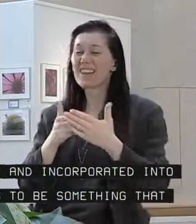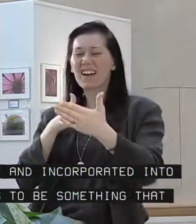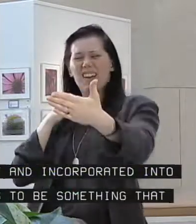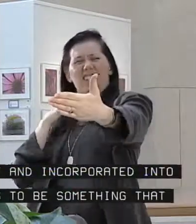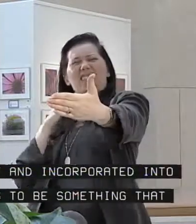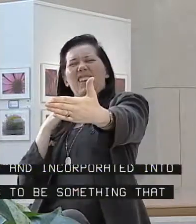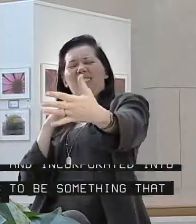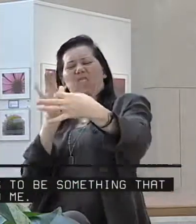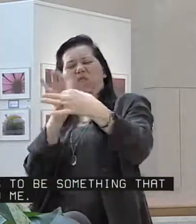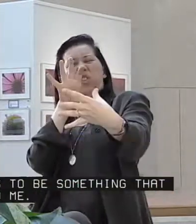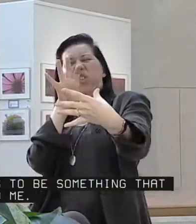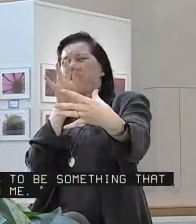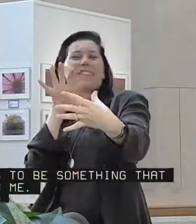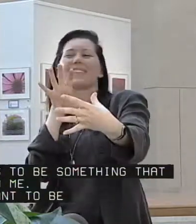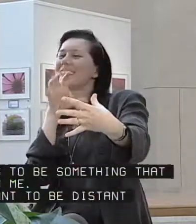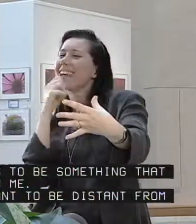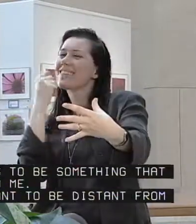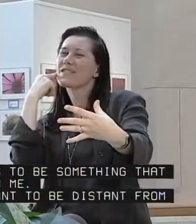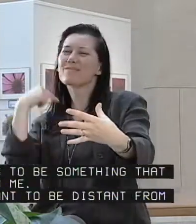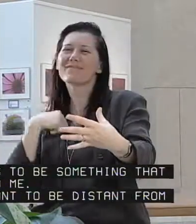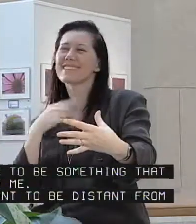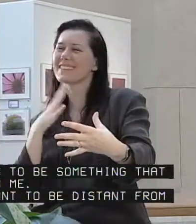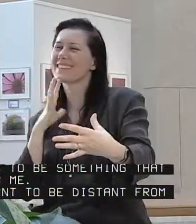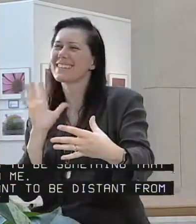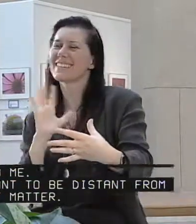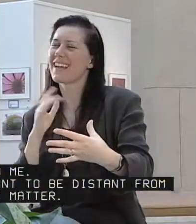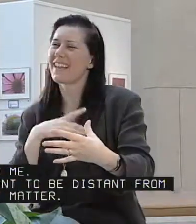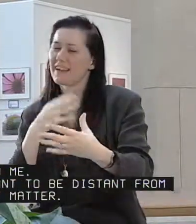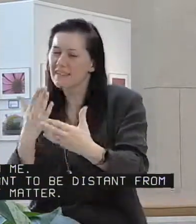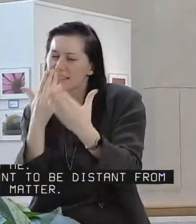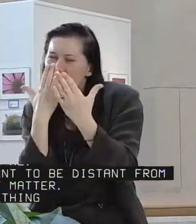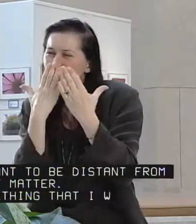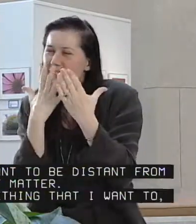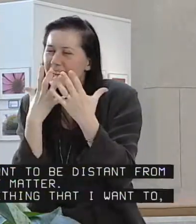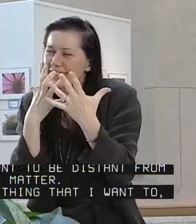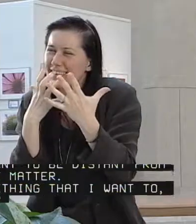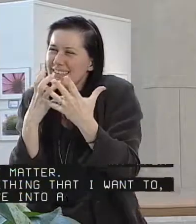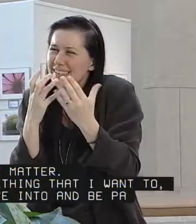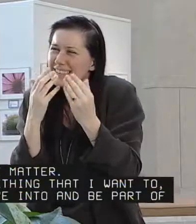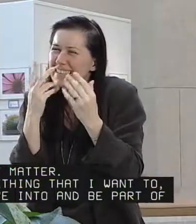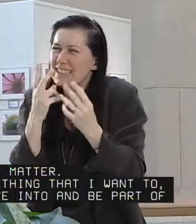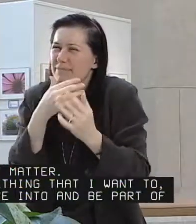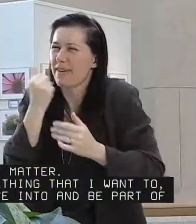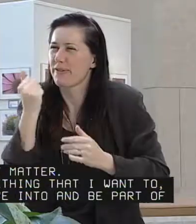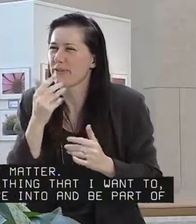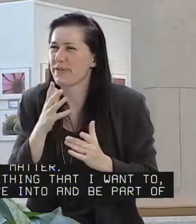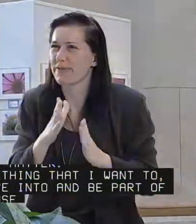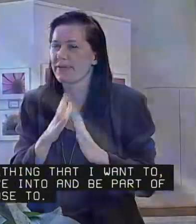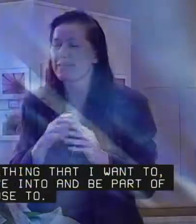something that's dear to me. I don't want to be distant from my subject matter. It's something I want to like delve into and be part of and be close to.